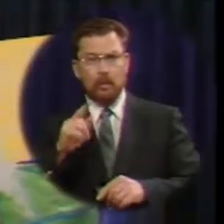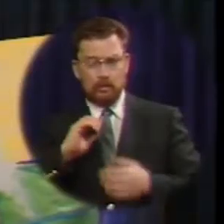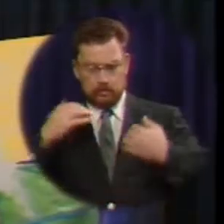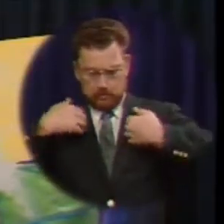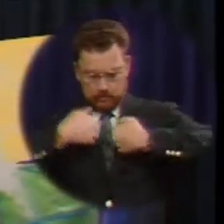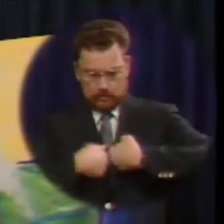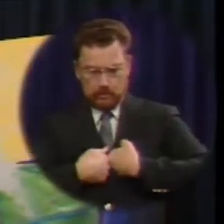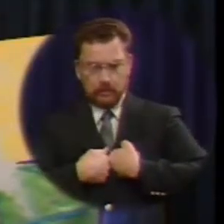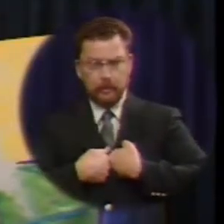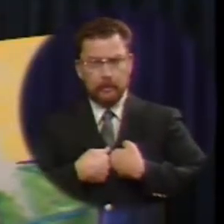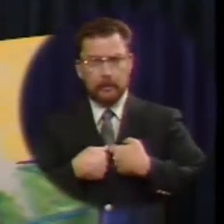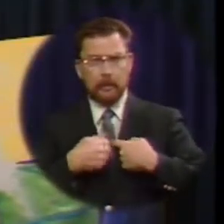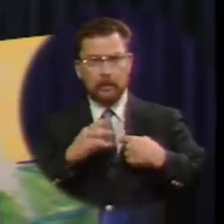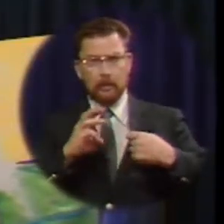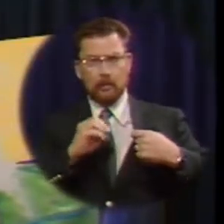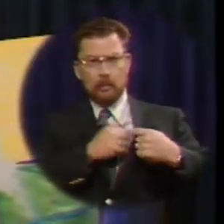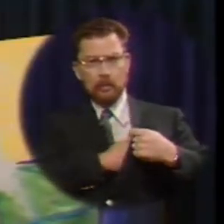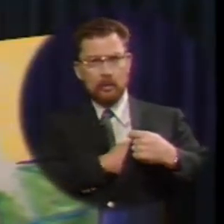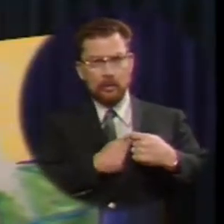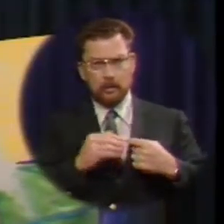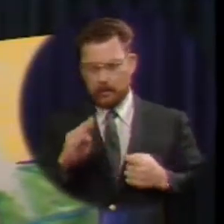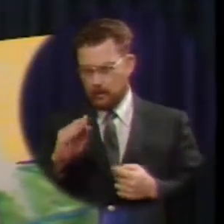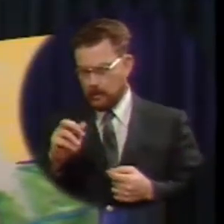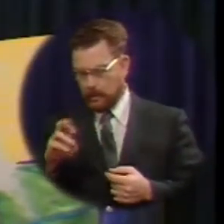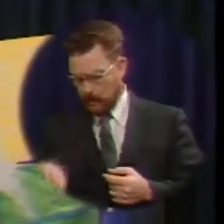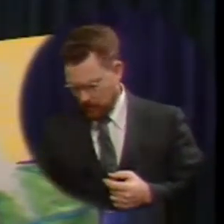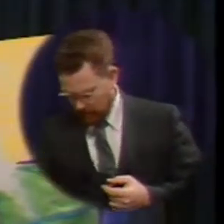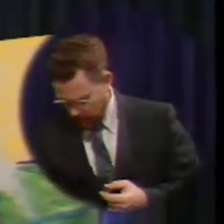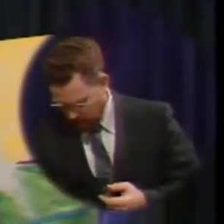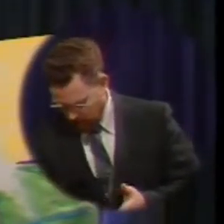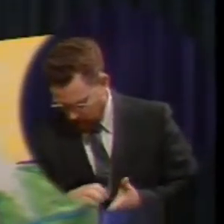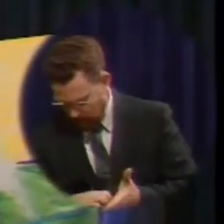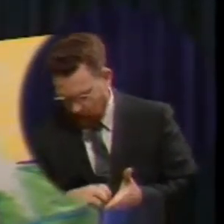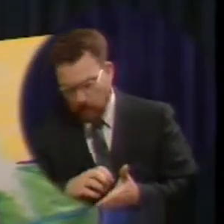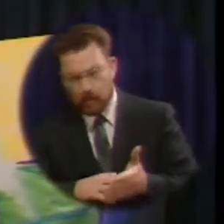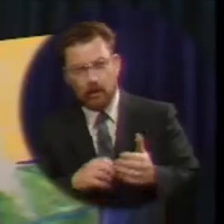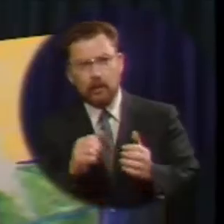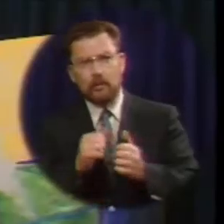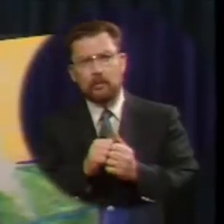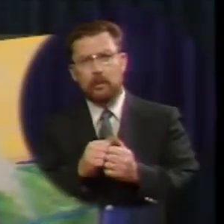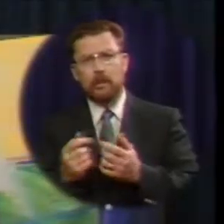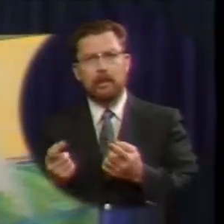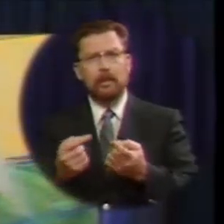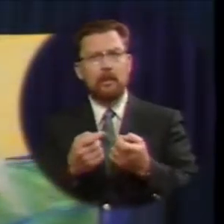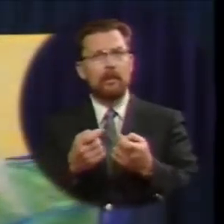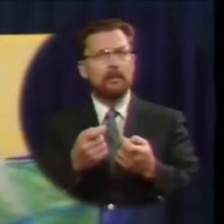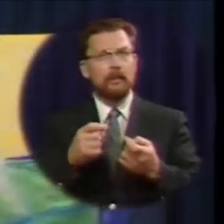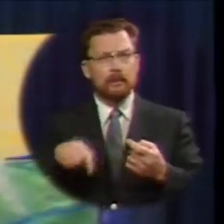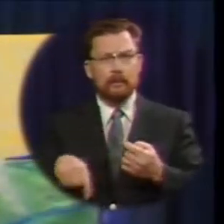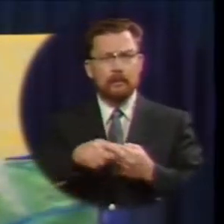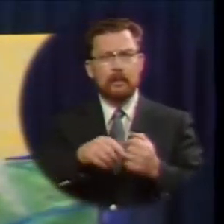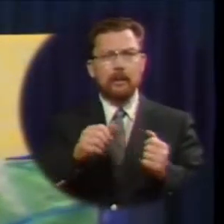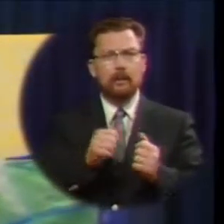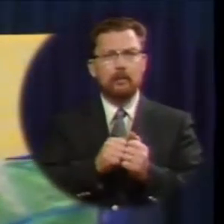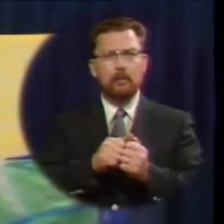their bare legs are scratched with thorns and their feet are clad with rawhide shoes